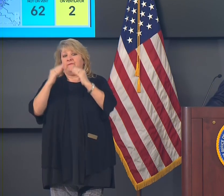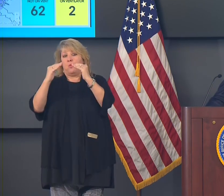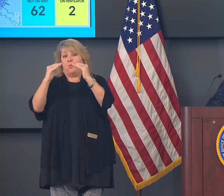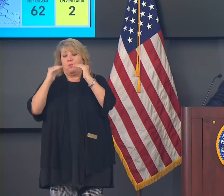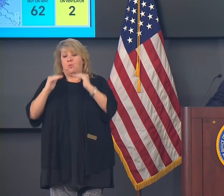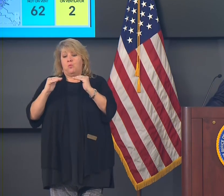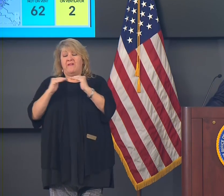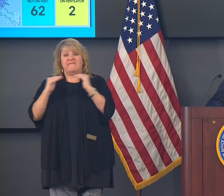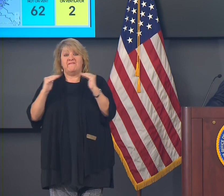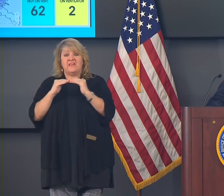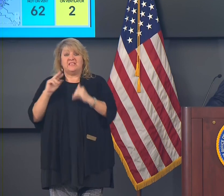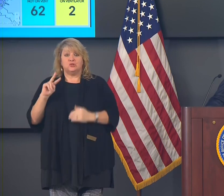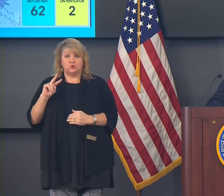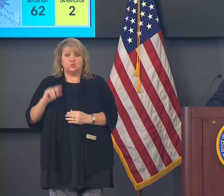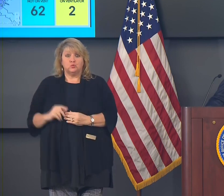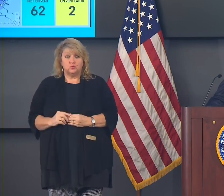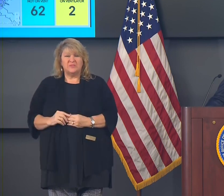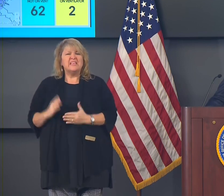are some modifications.